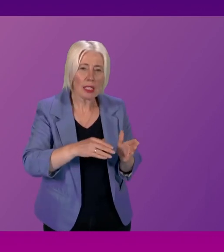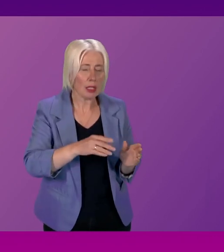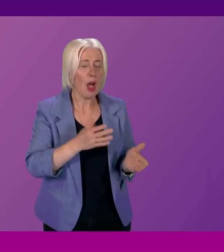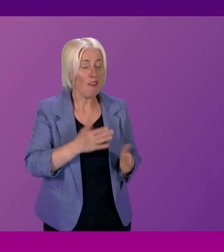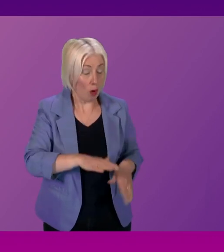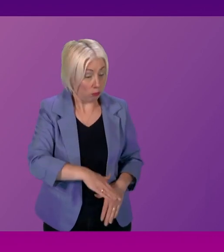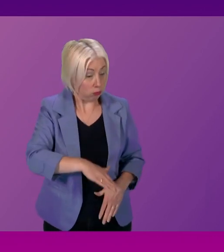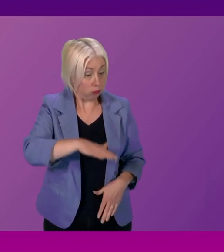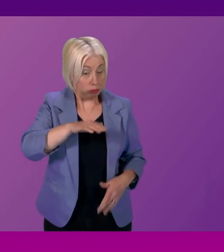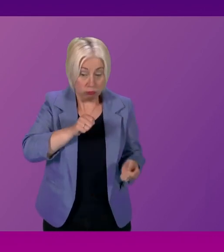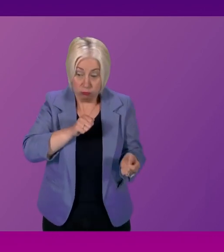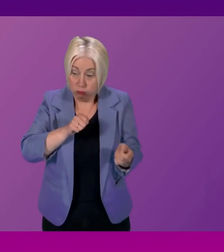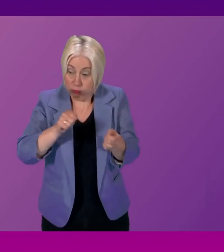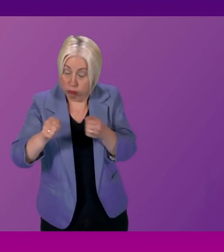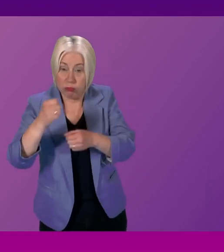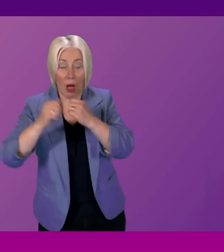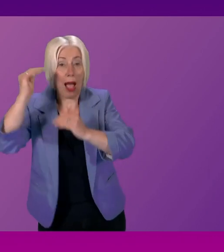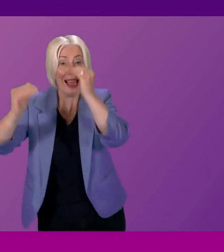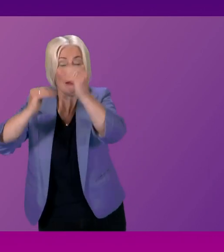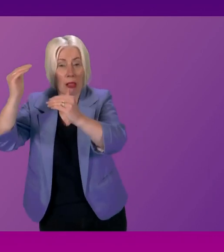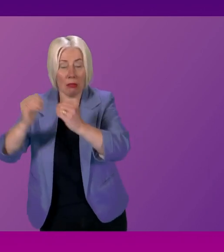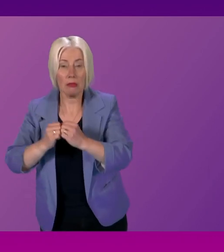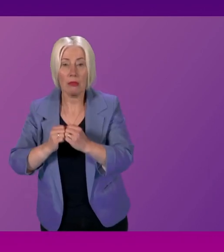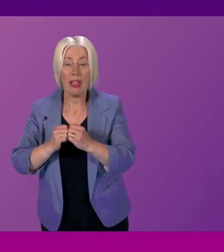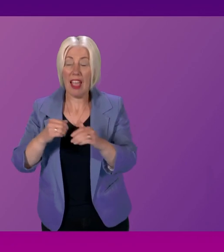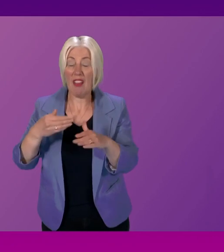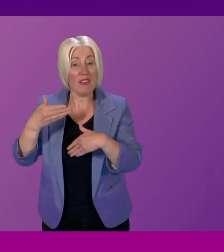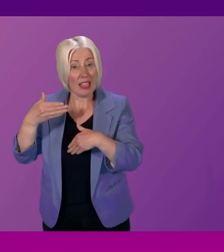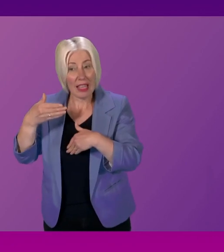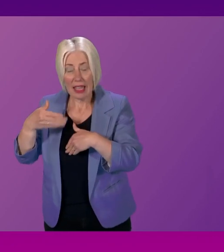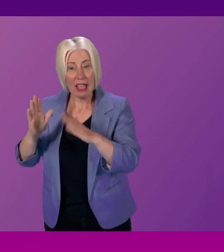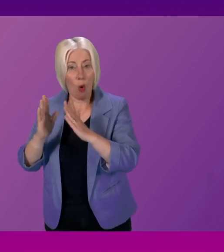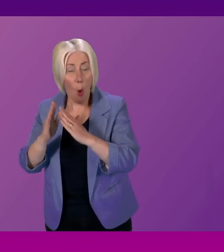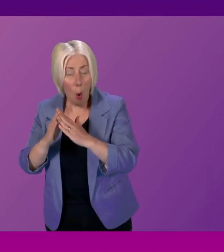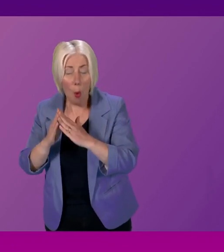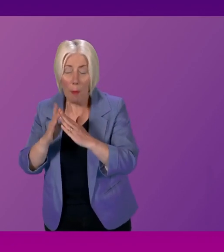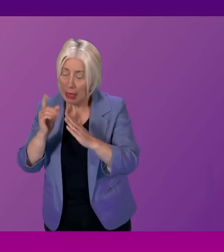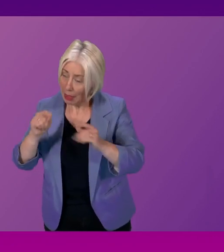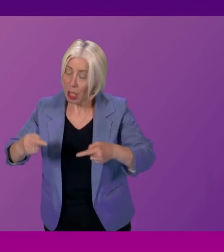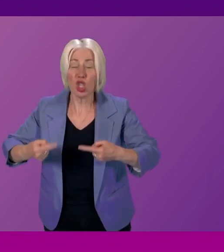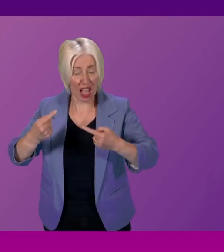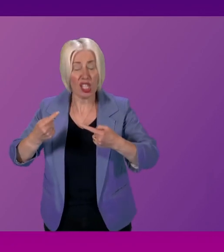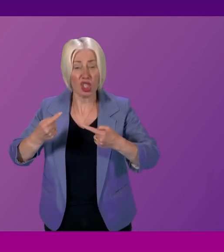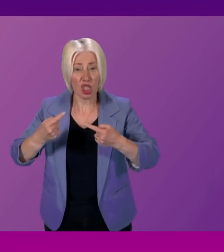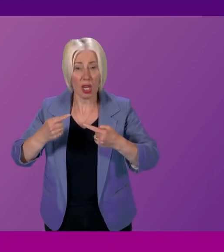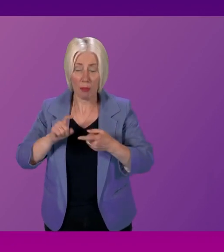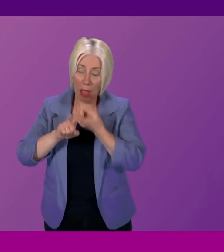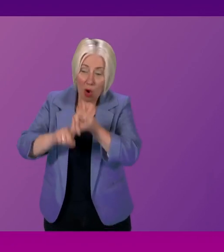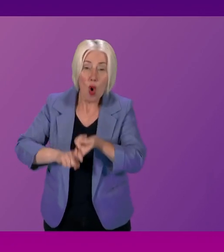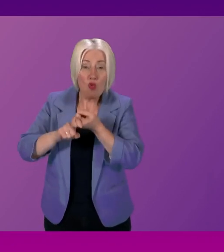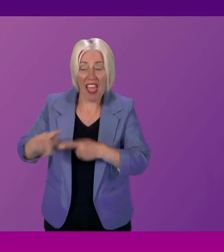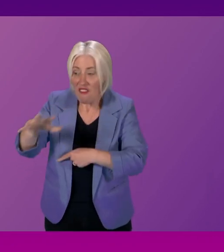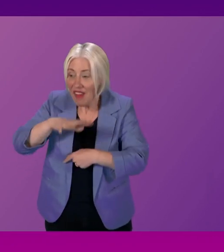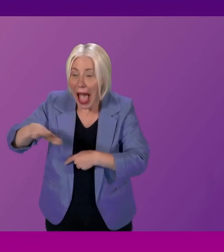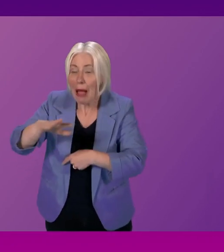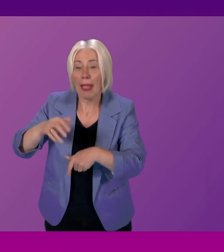adulthood. And for anyone moving away from home can be a challenging time when we rely heavily on our family support networks,